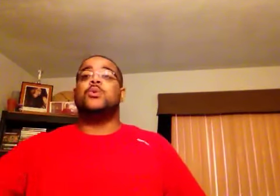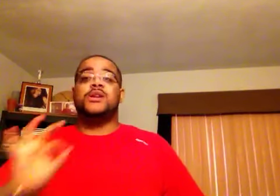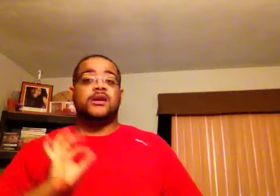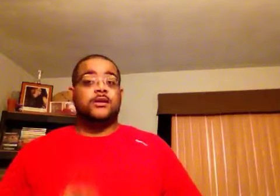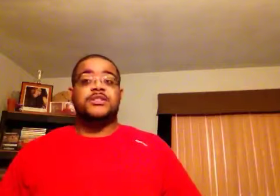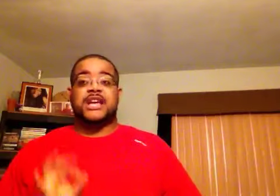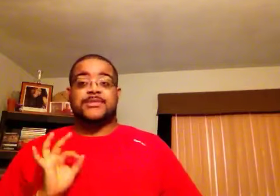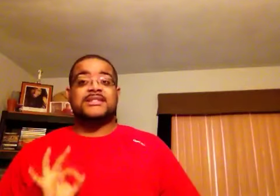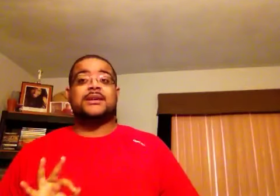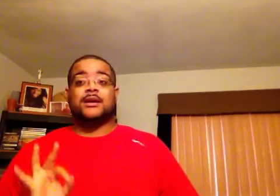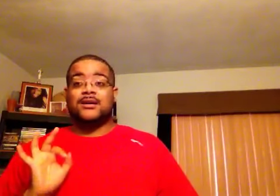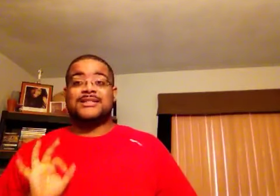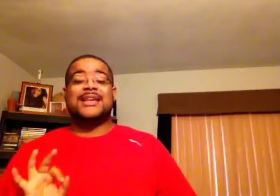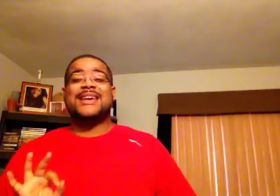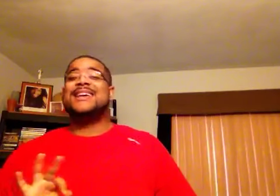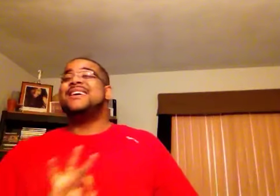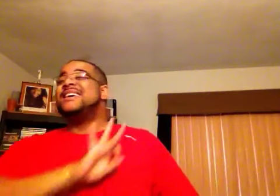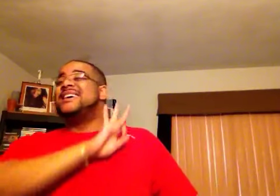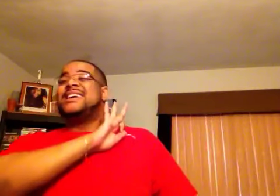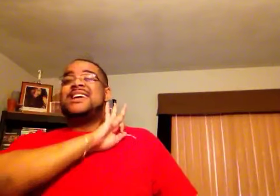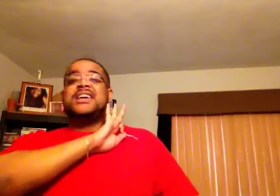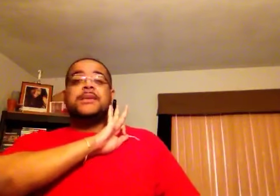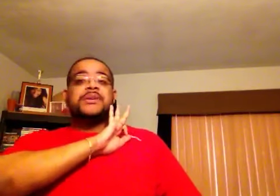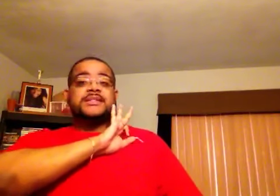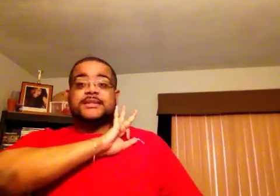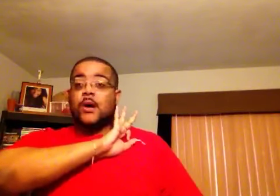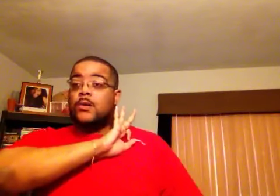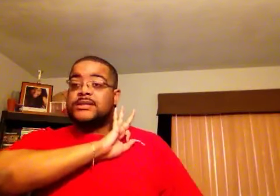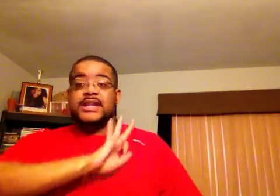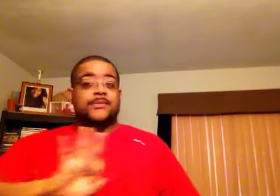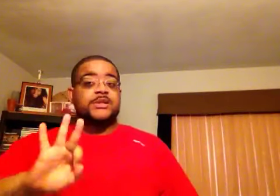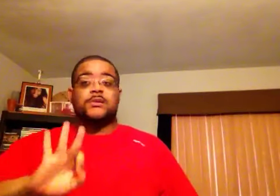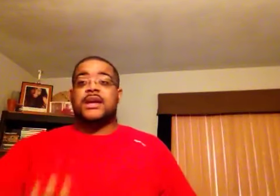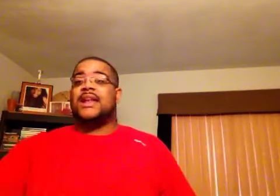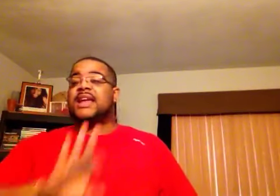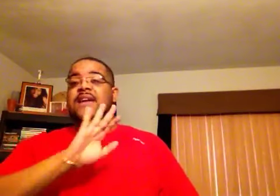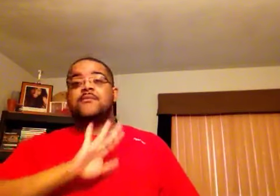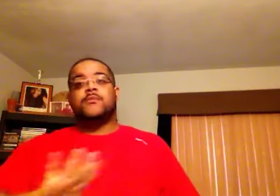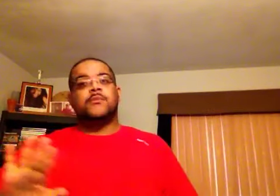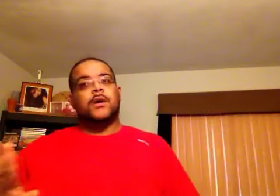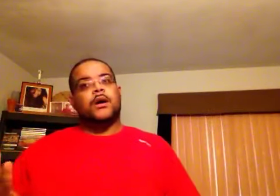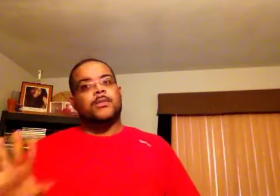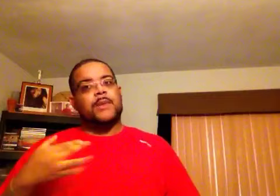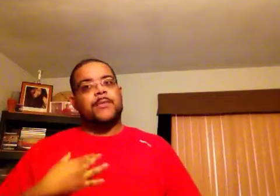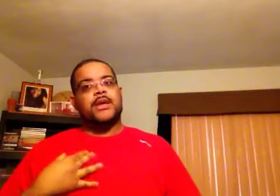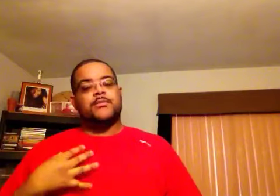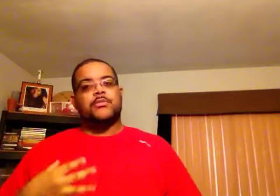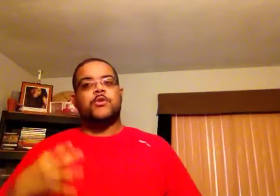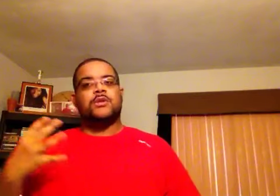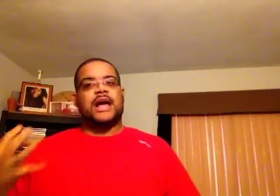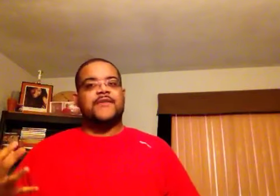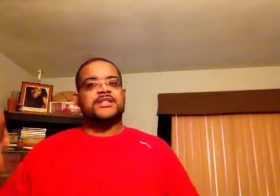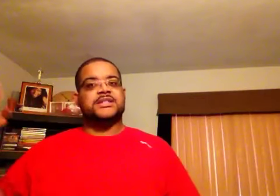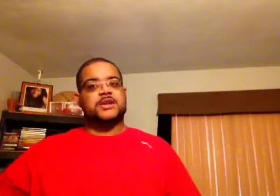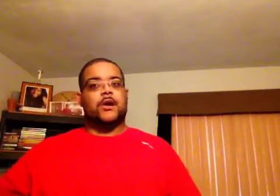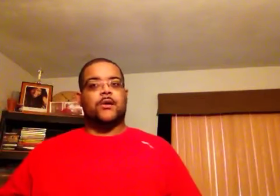when you hear Luke James sing it, he puts his own stamp to it, and it gave, in my opinion, new life to the song,